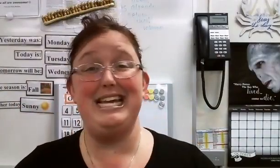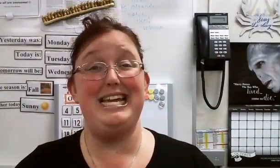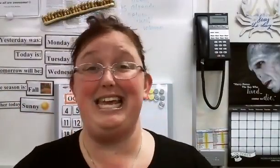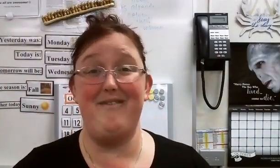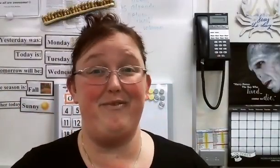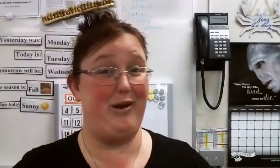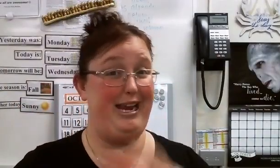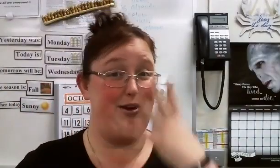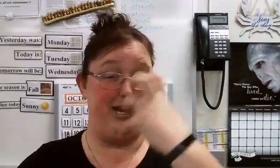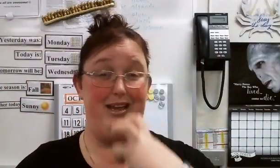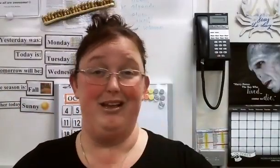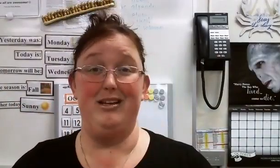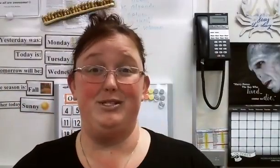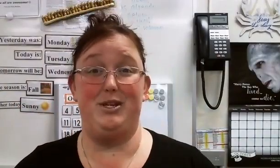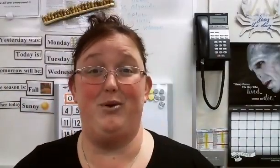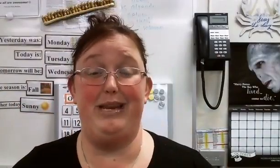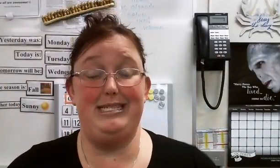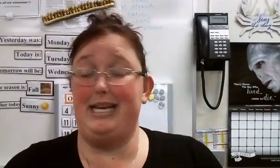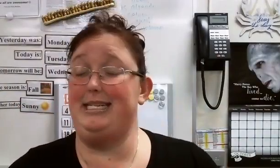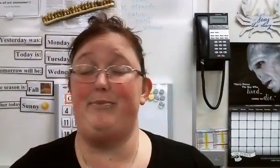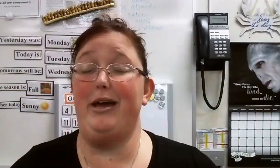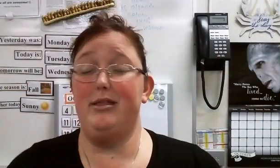even if we're angry. So we need to take a deep breath